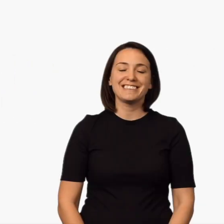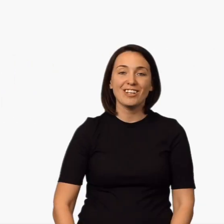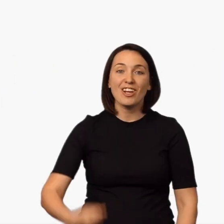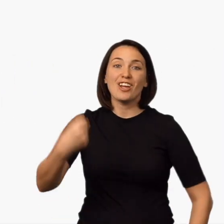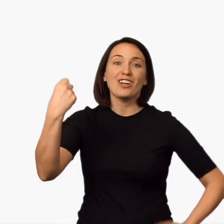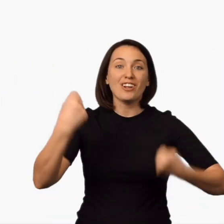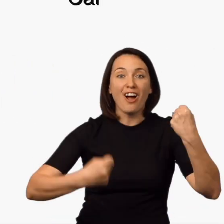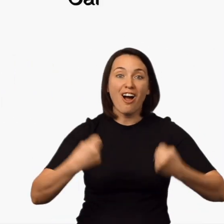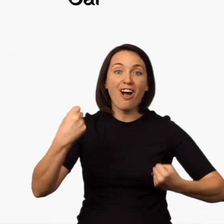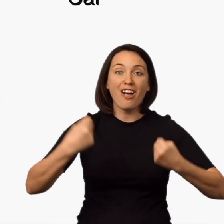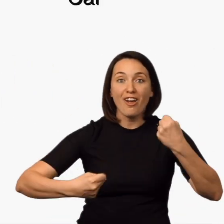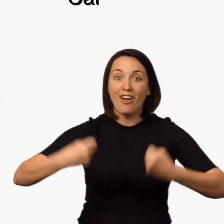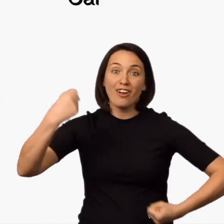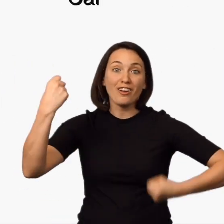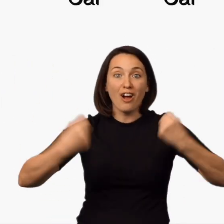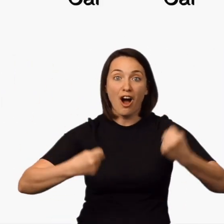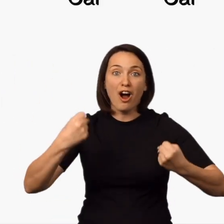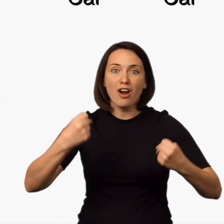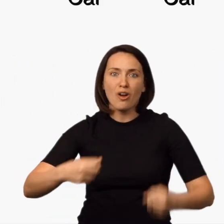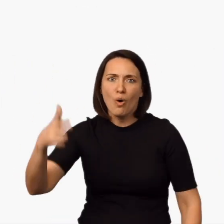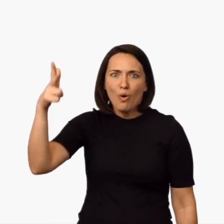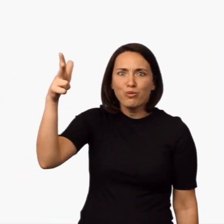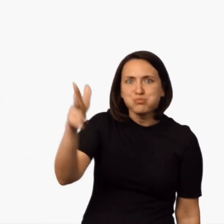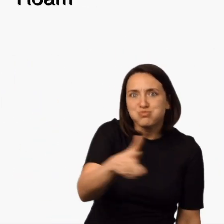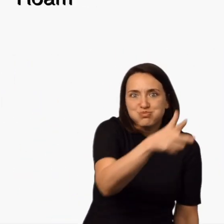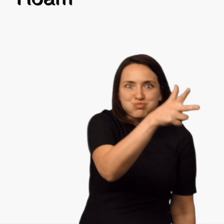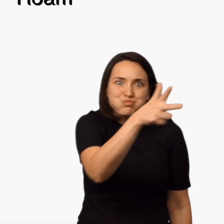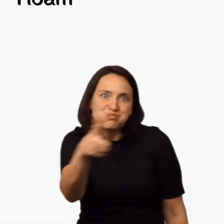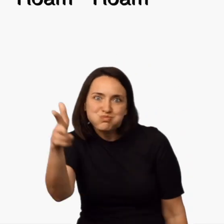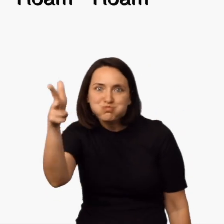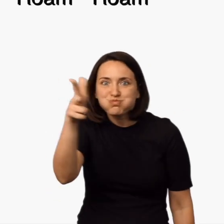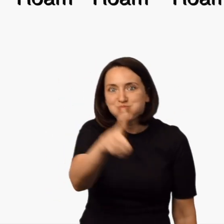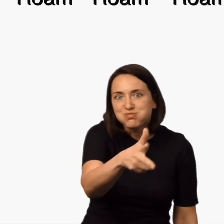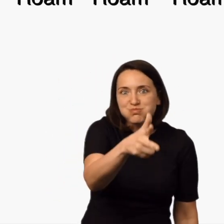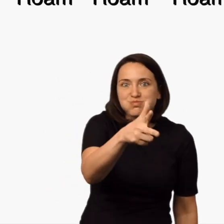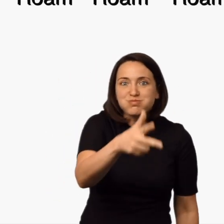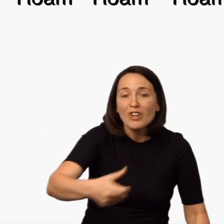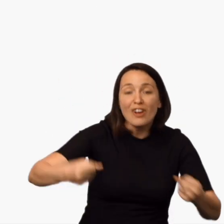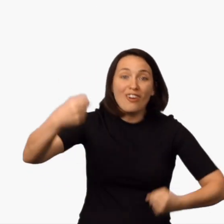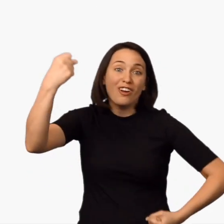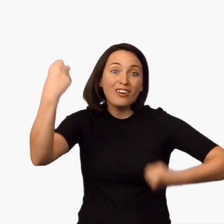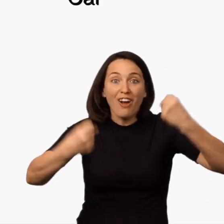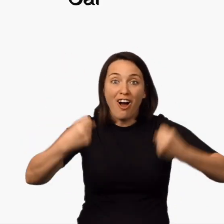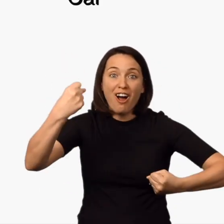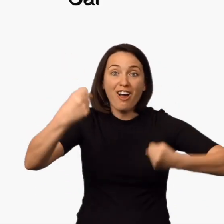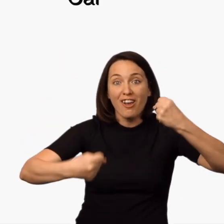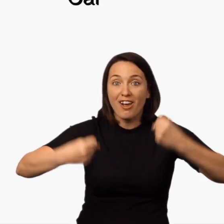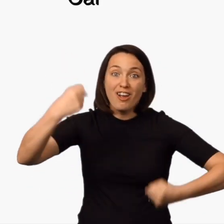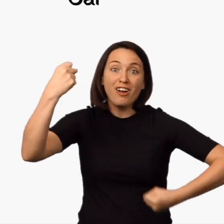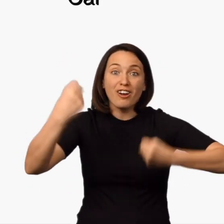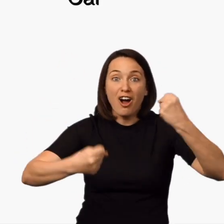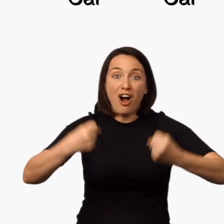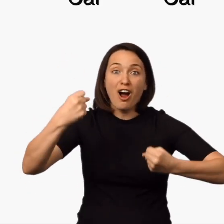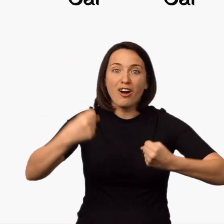Car Car, car Roam, roam, roam Car, car